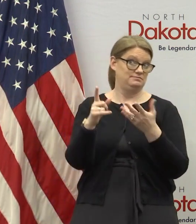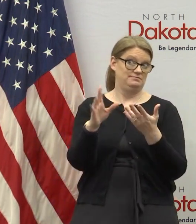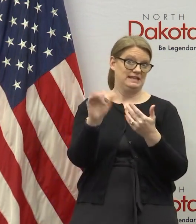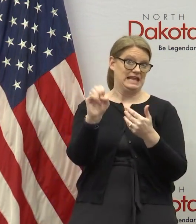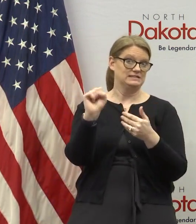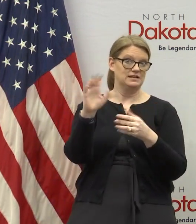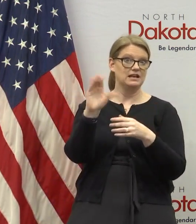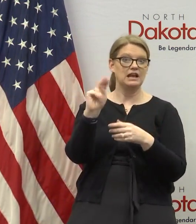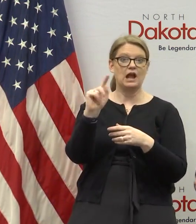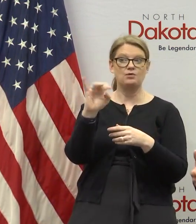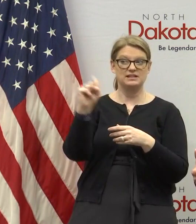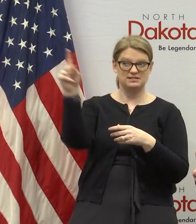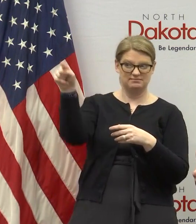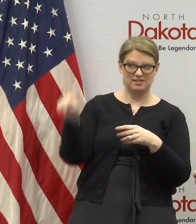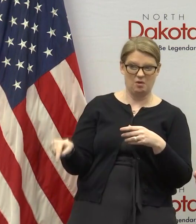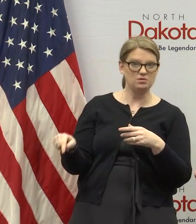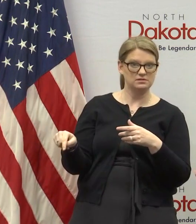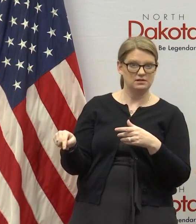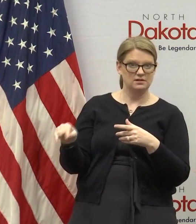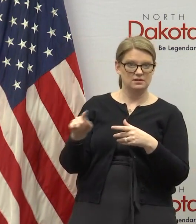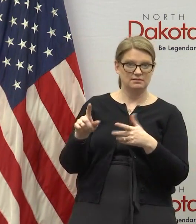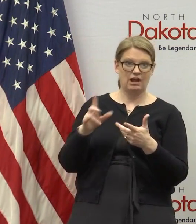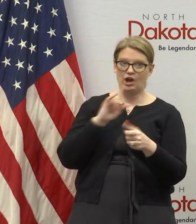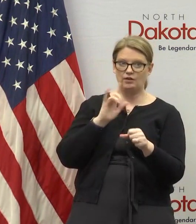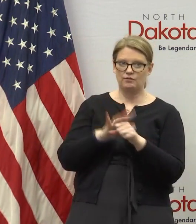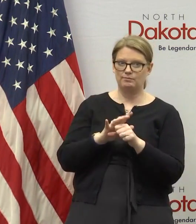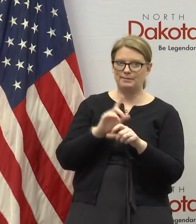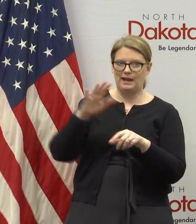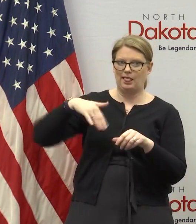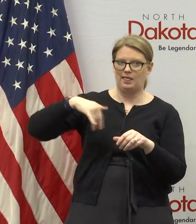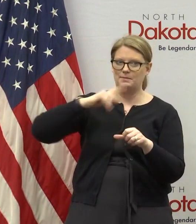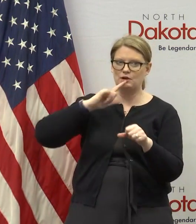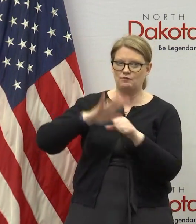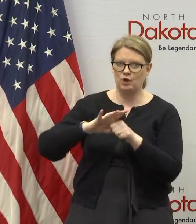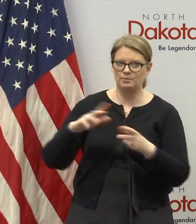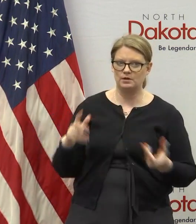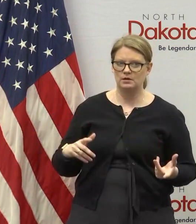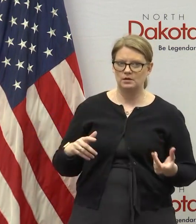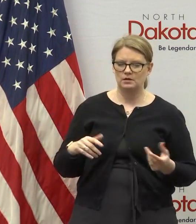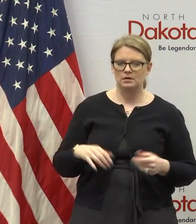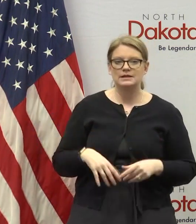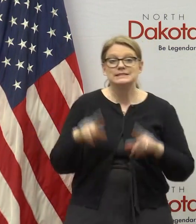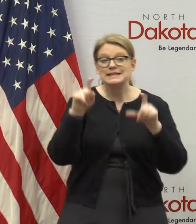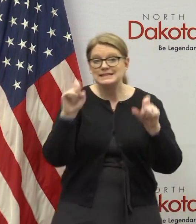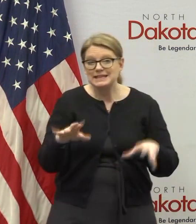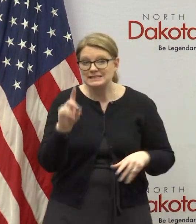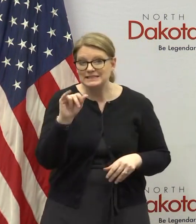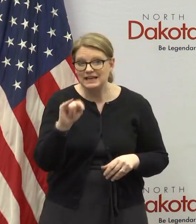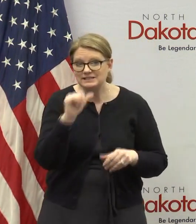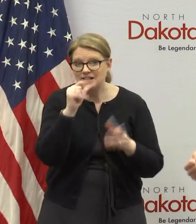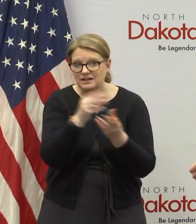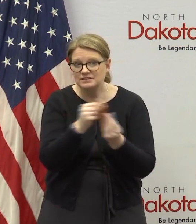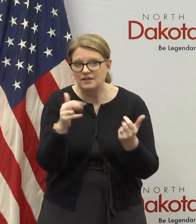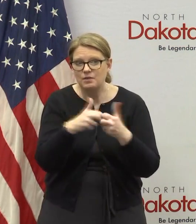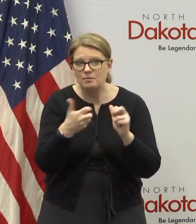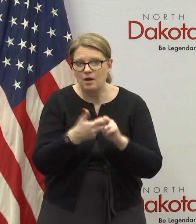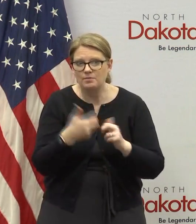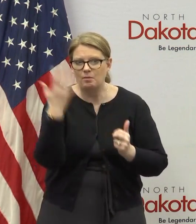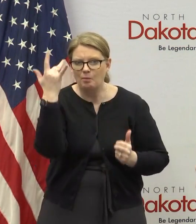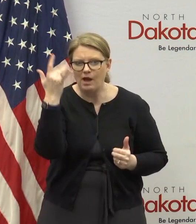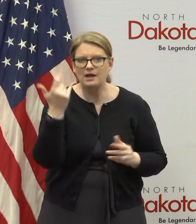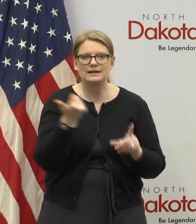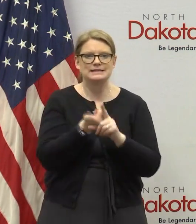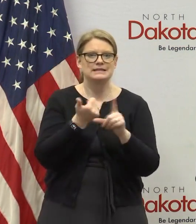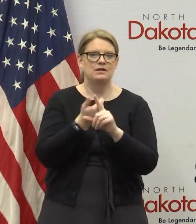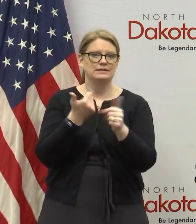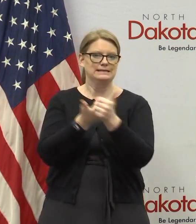confirmed yet uh and so so that so the testing data is not going to solve the problem for us because it's always going to be going